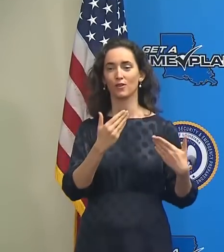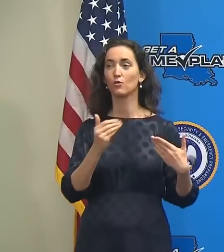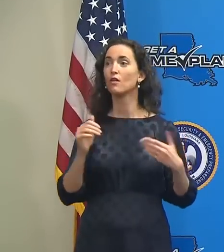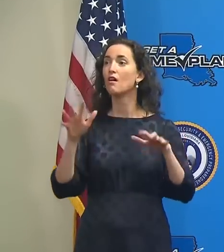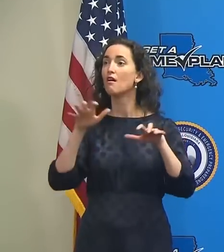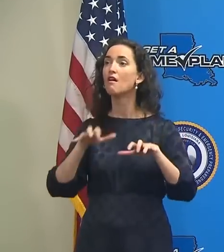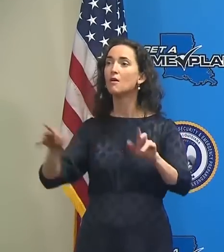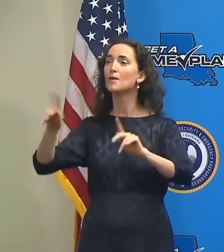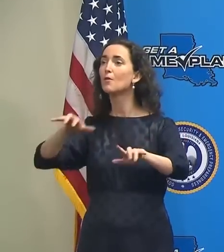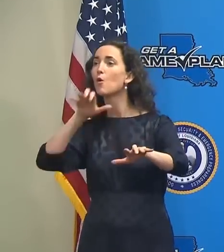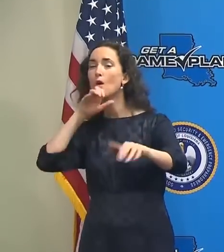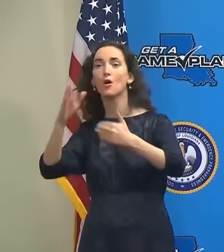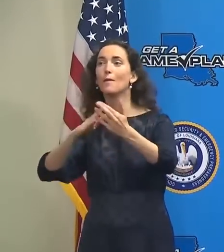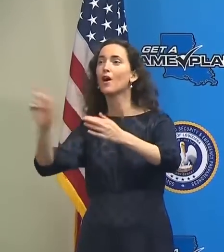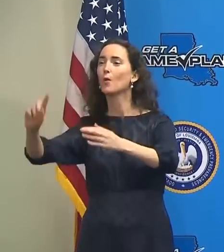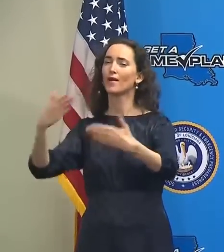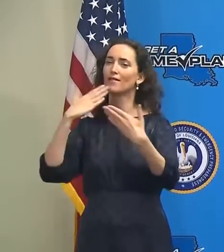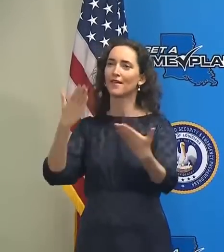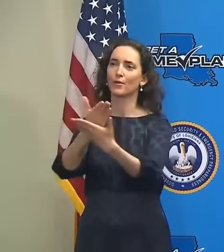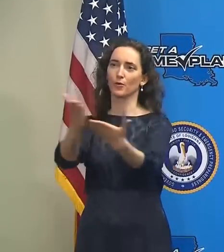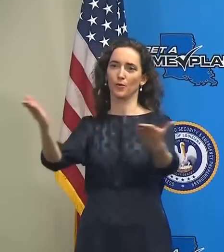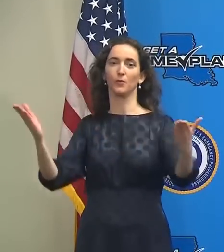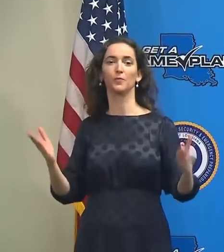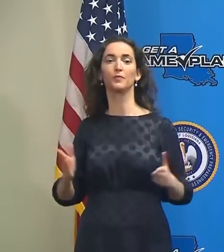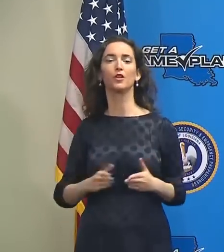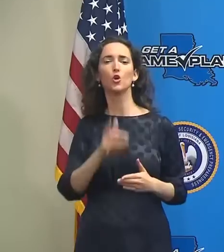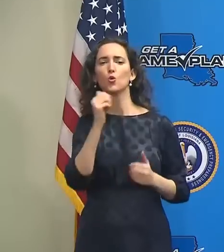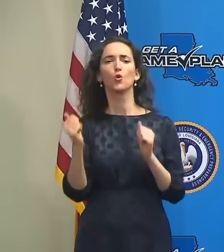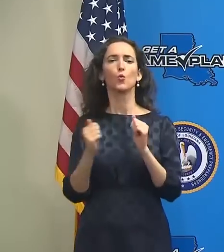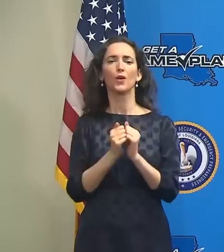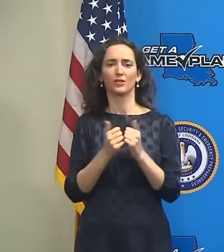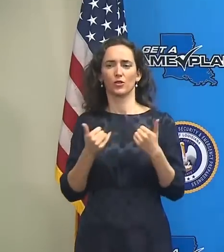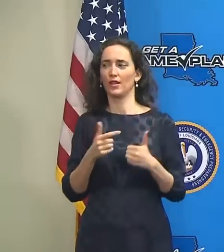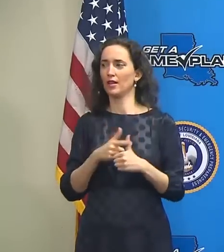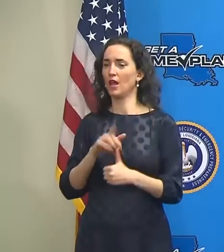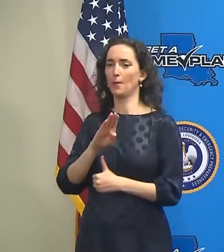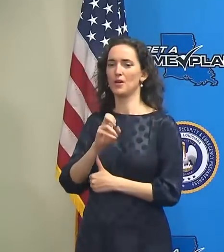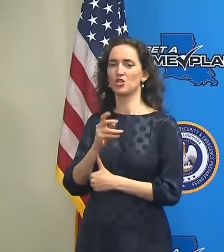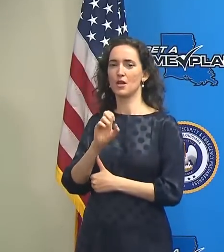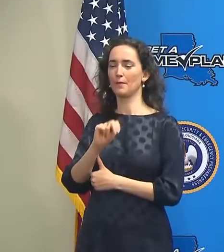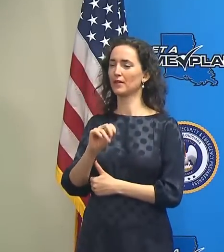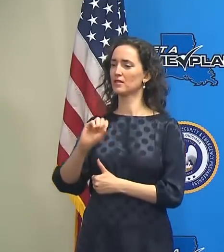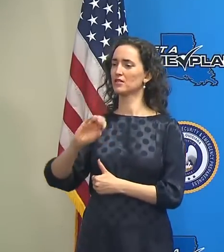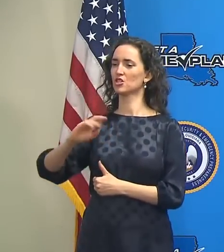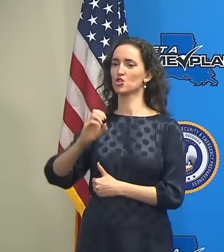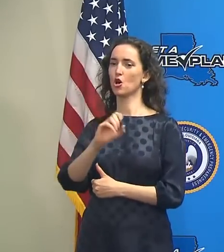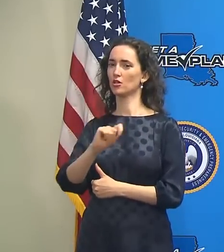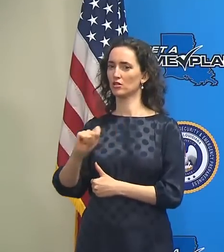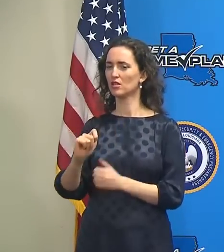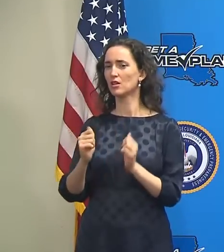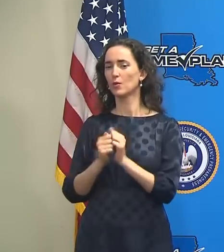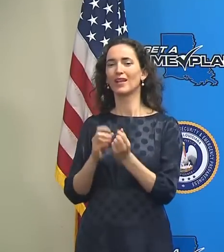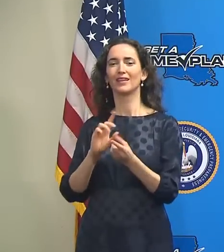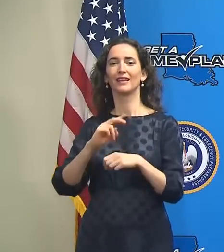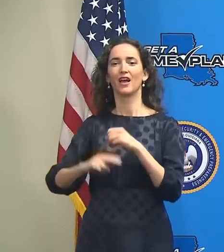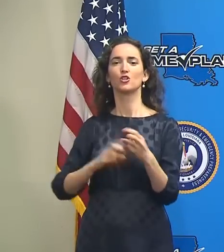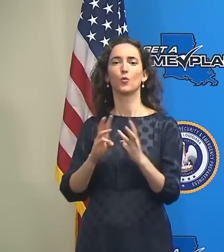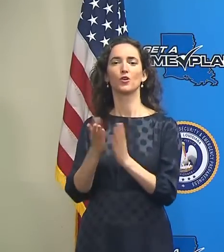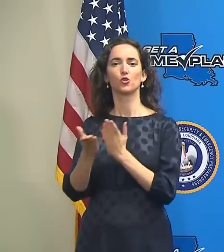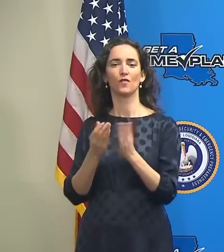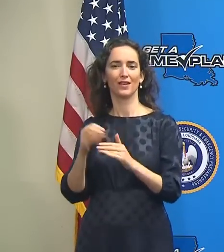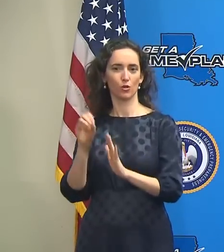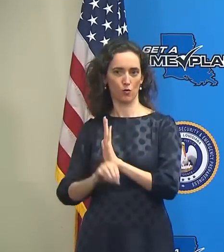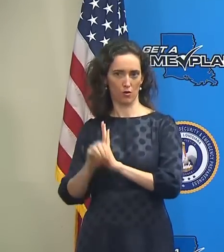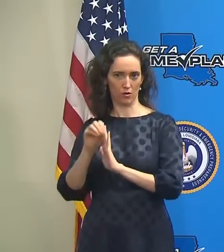watching, wherever you might be. Today, I'm joined by Benjamin Schott with the National Weather Service in New Orleans, and he will,